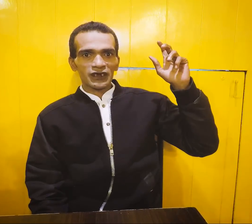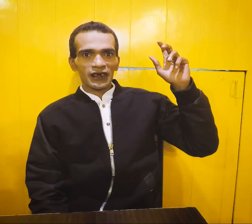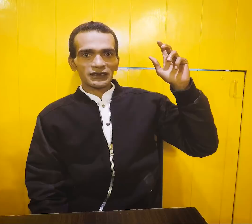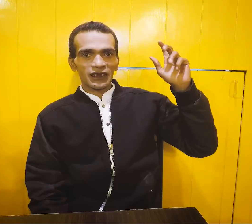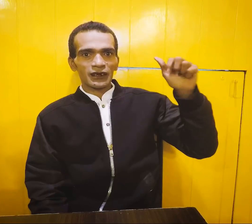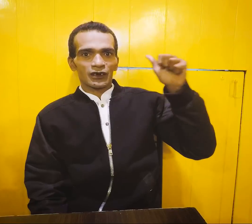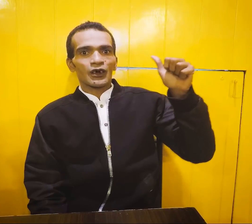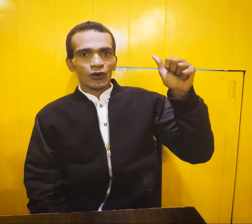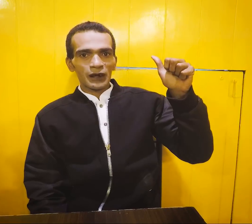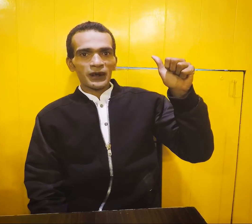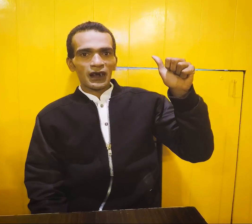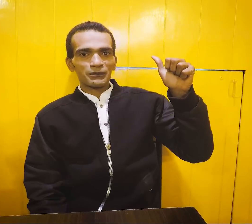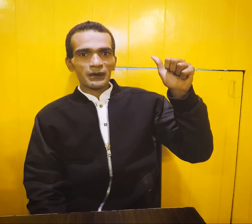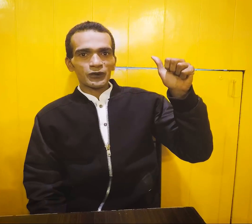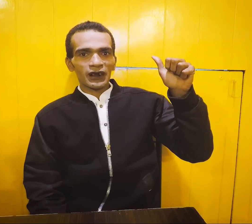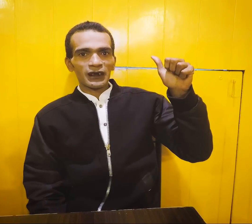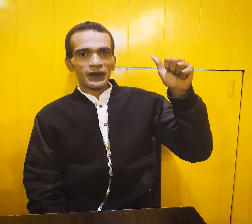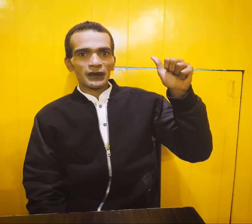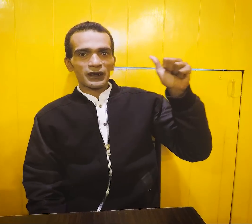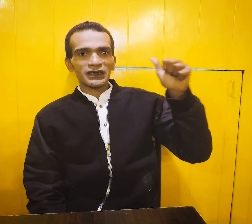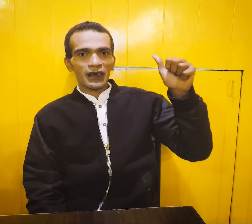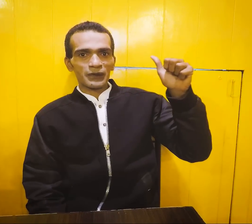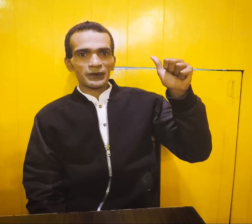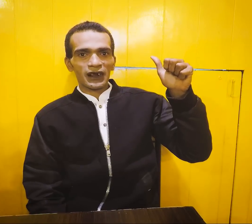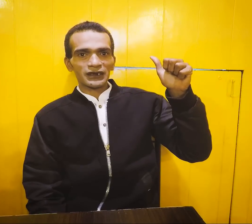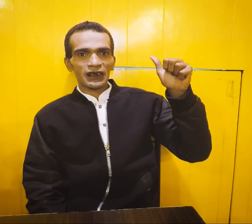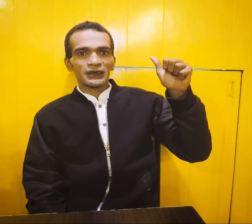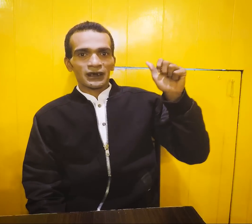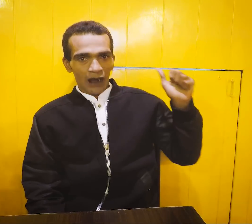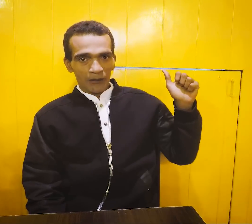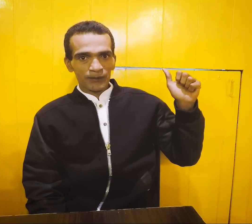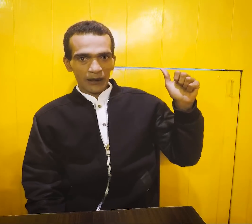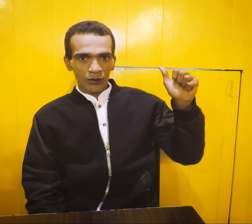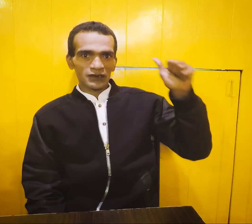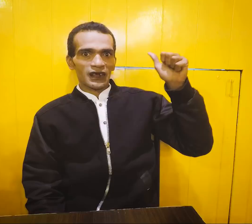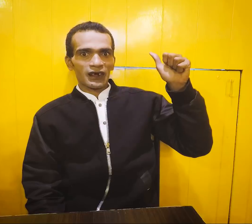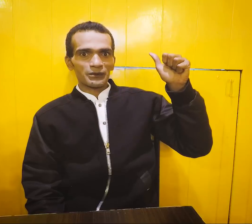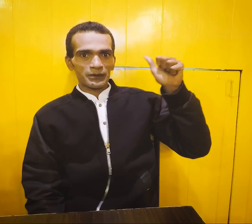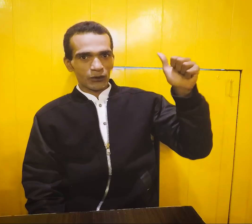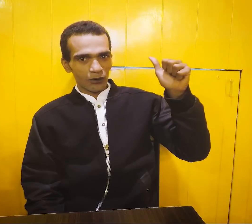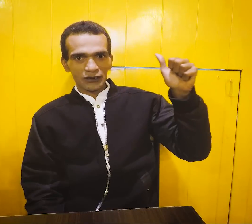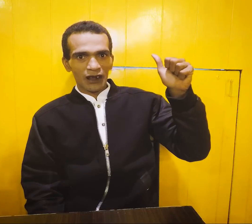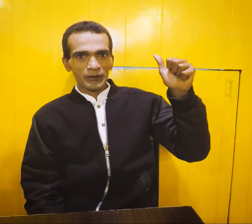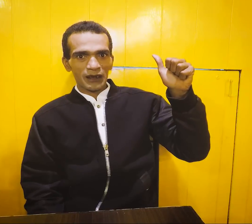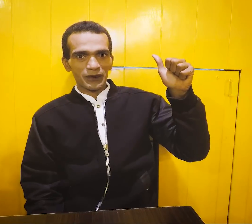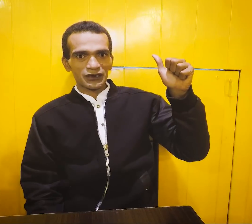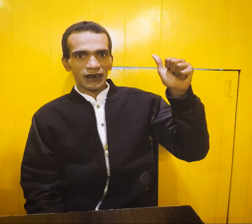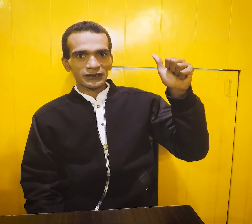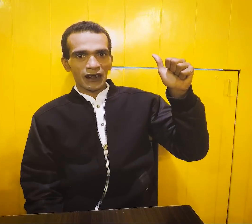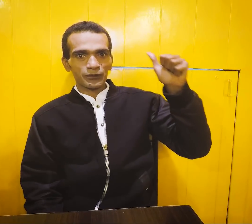we planning work we have been perfect work so we